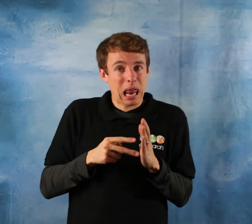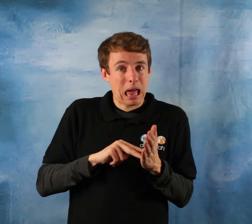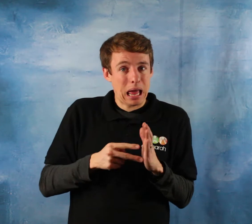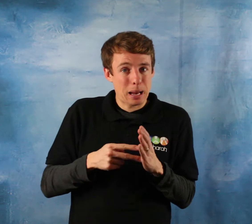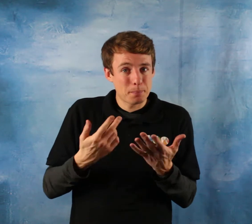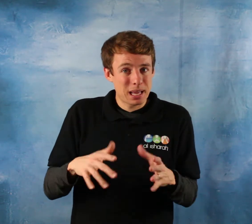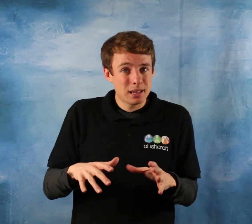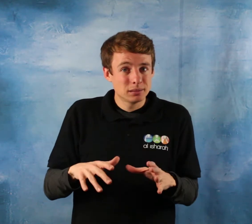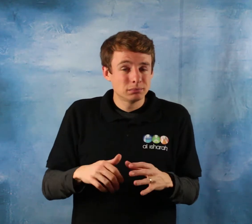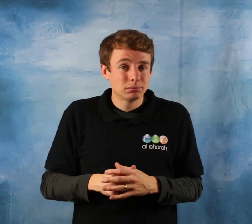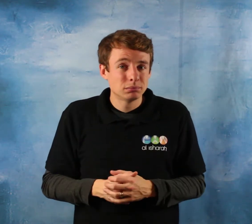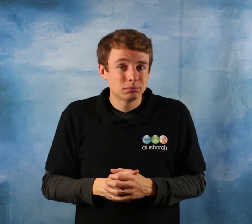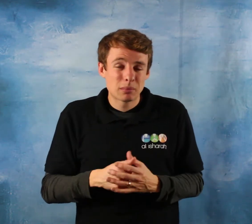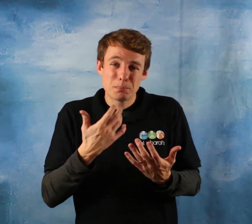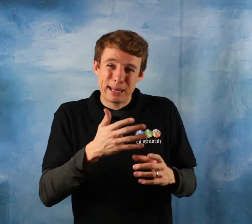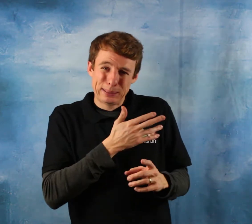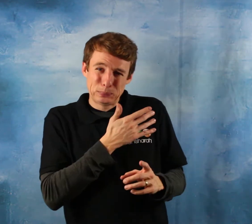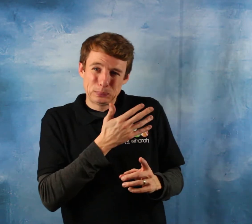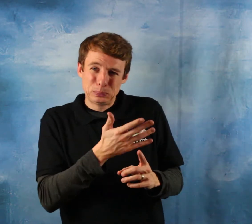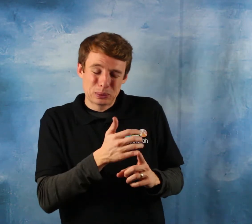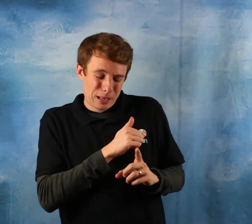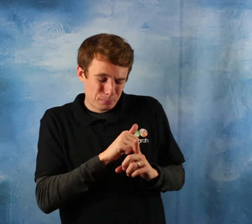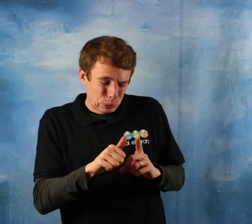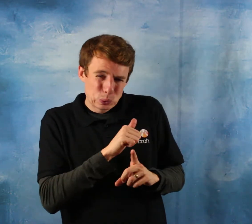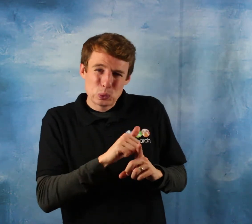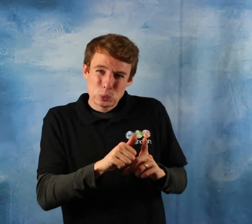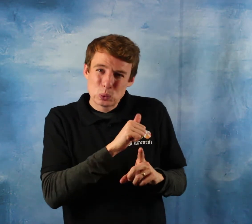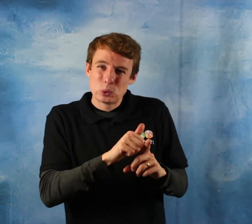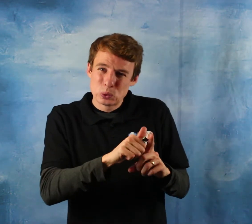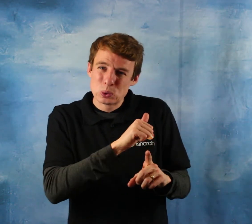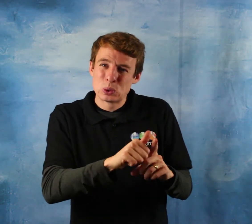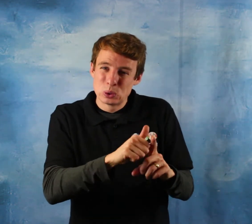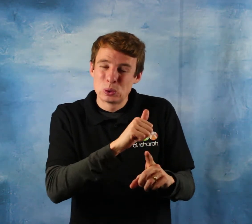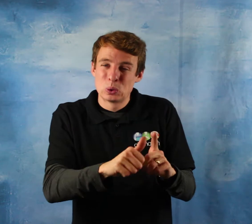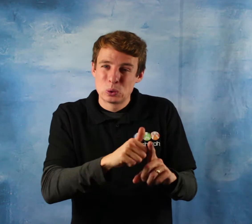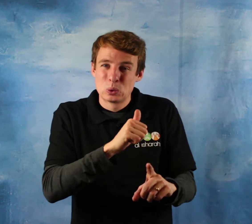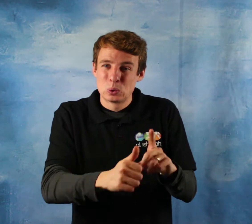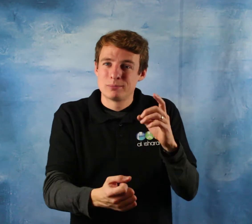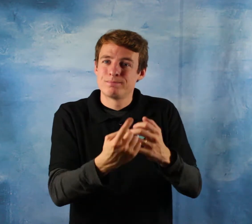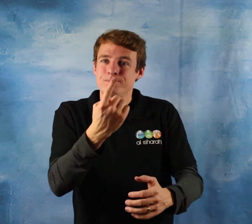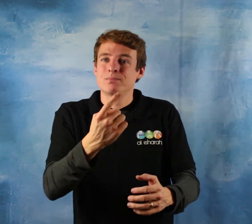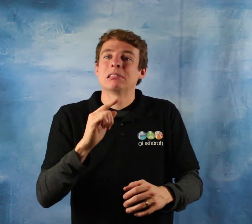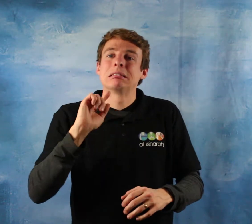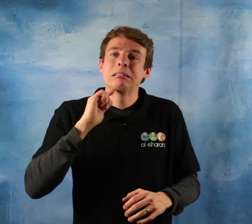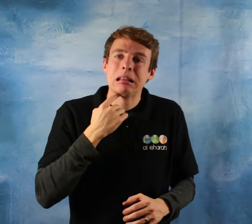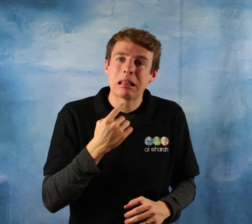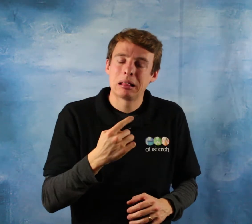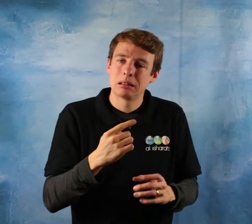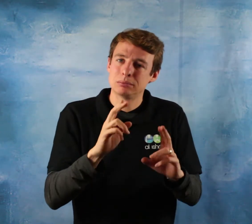not they are almost always not out of the blue and approximately 90% 97 sorry approximately